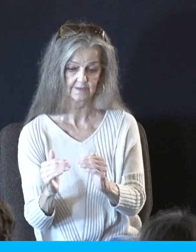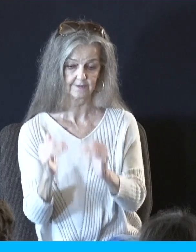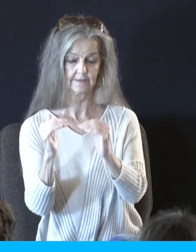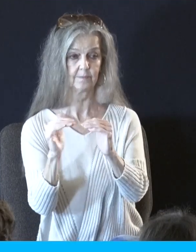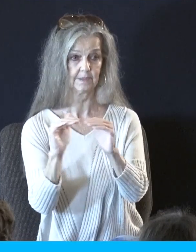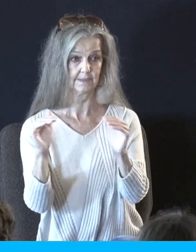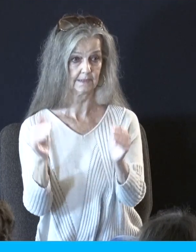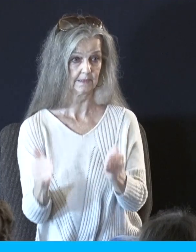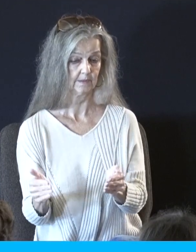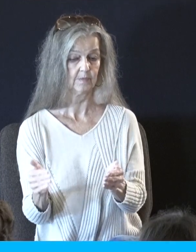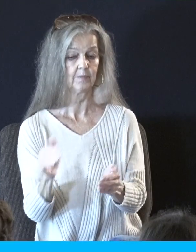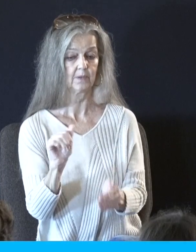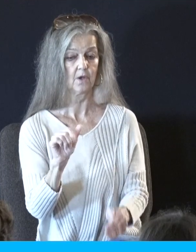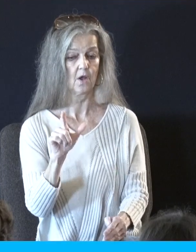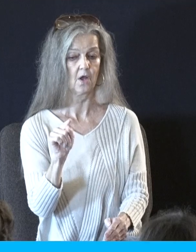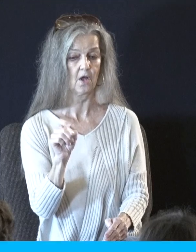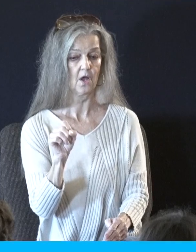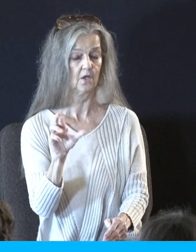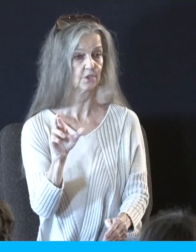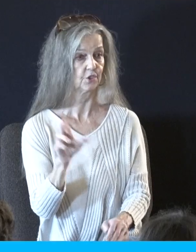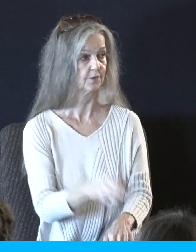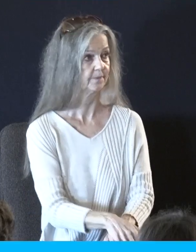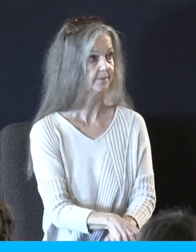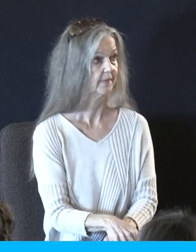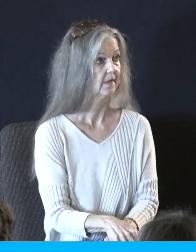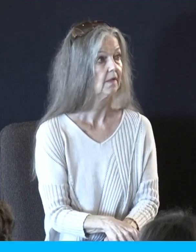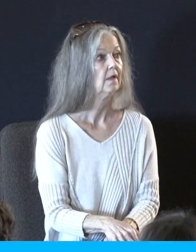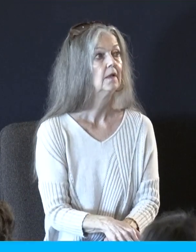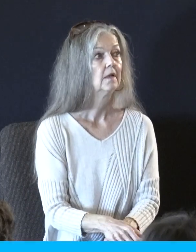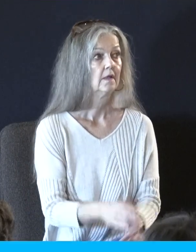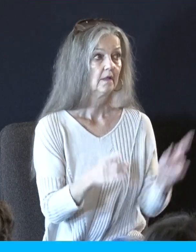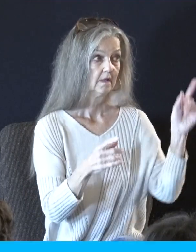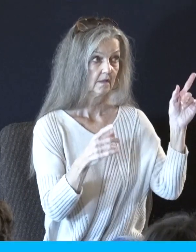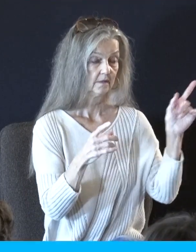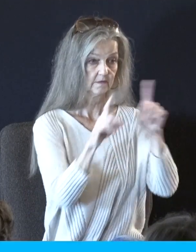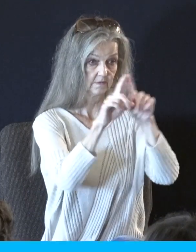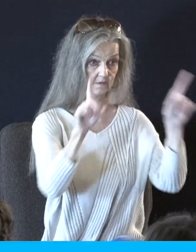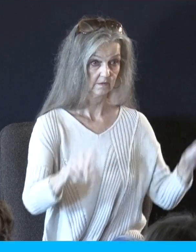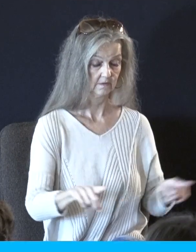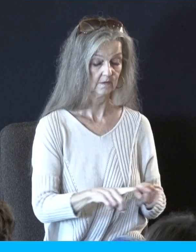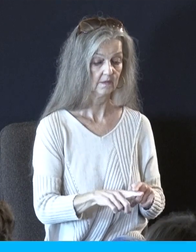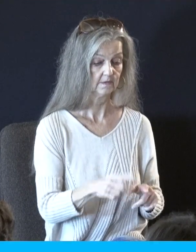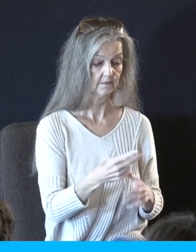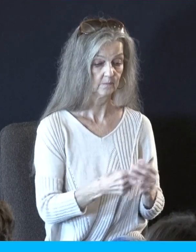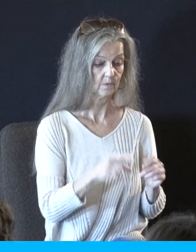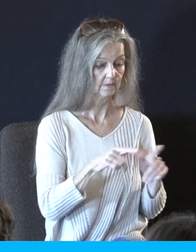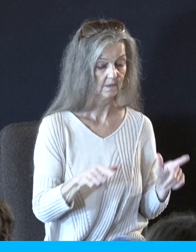may be the altar in front of the golden calf stand. There's a sign in Arabic and English warning intruders against going into the